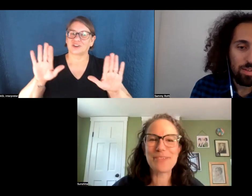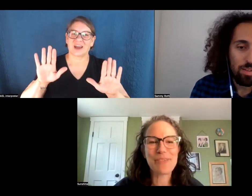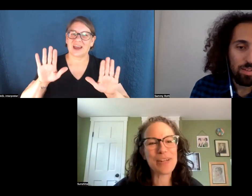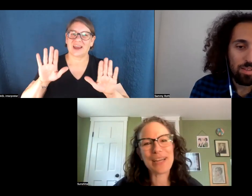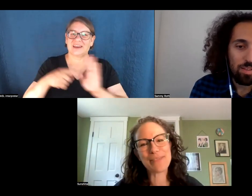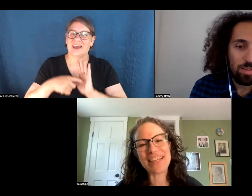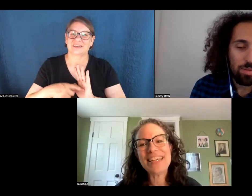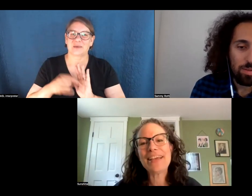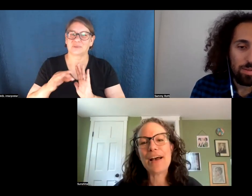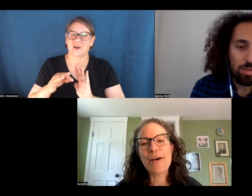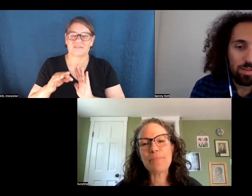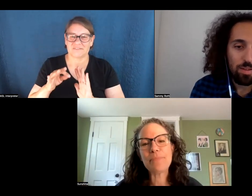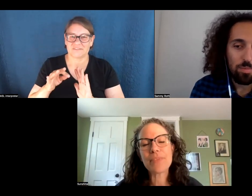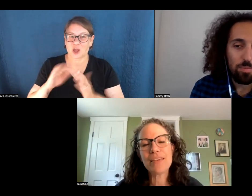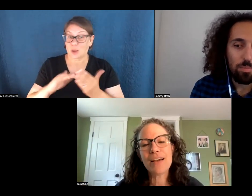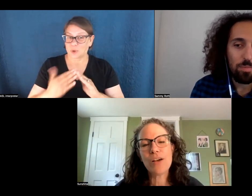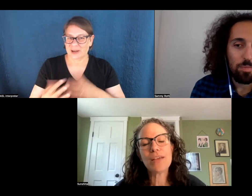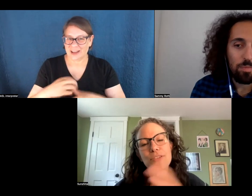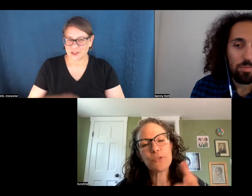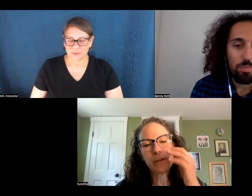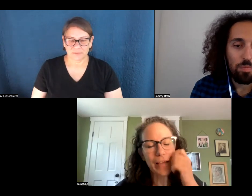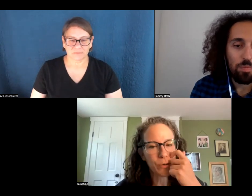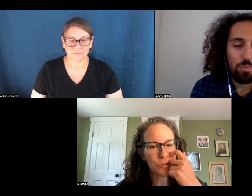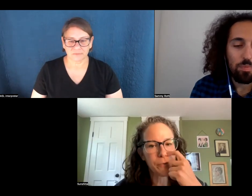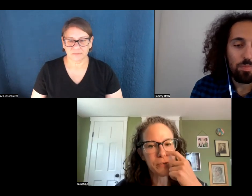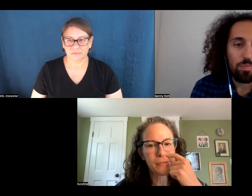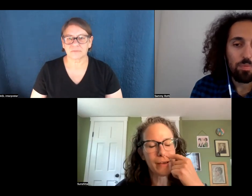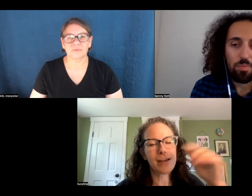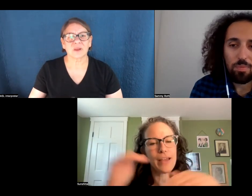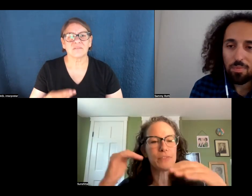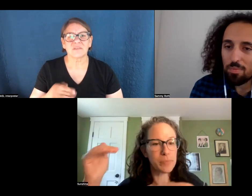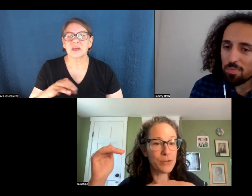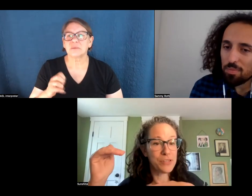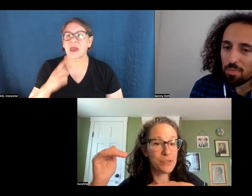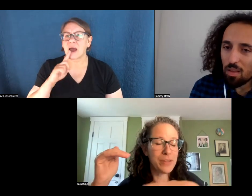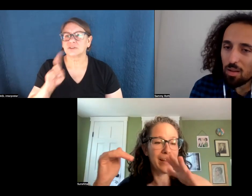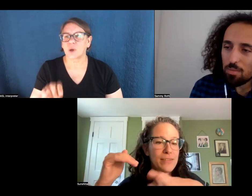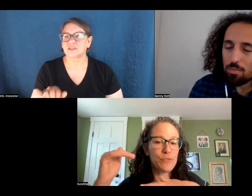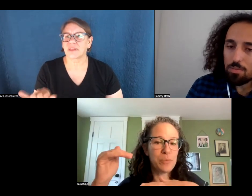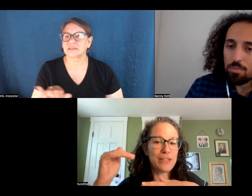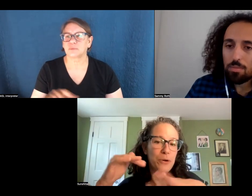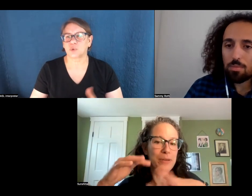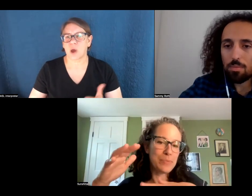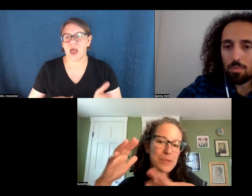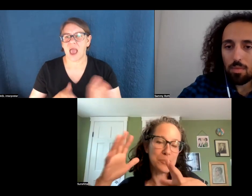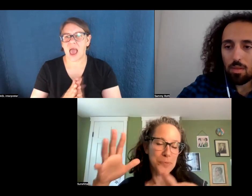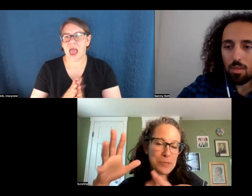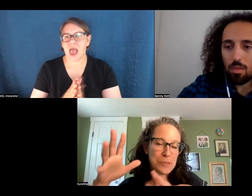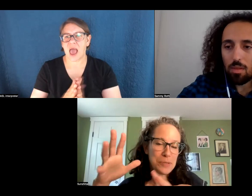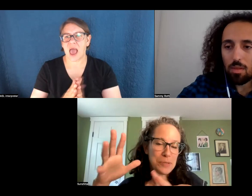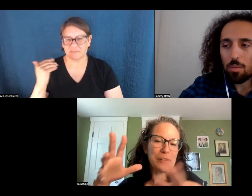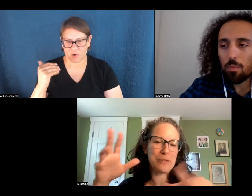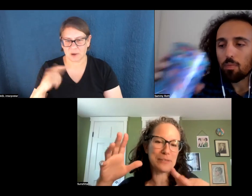examples of community engagement. Um, so Phoebe had a question that was kind of similar to the one that I asked a few minutes ago, except